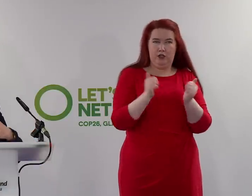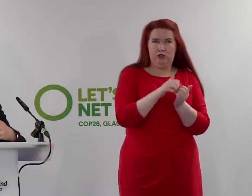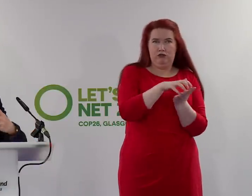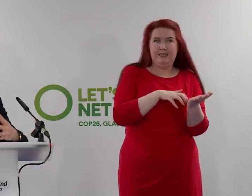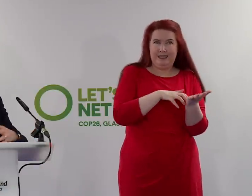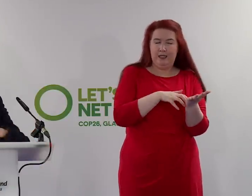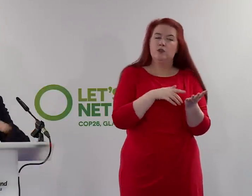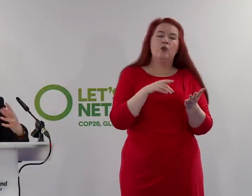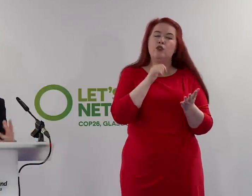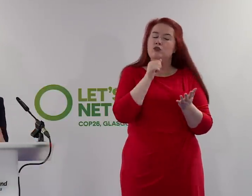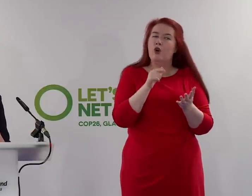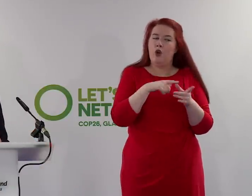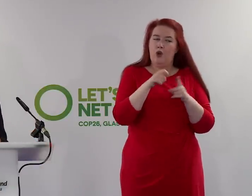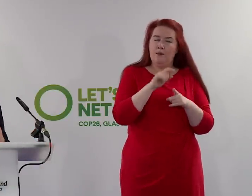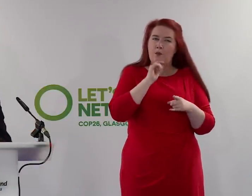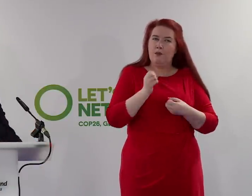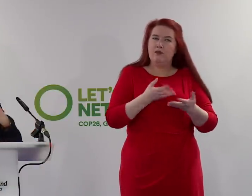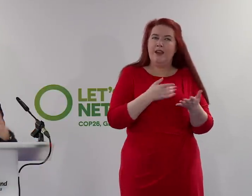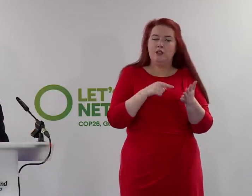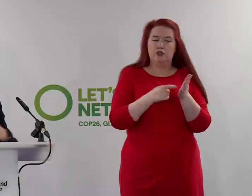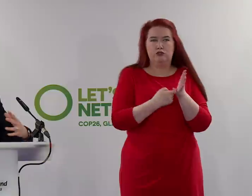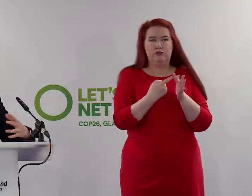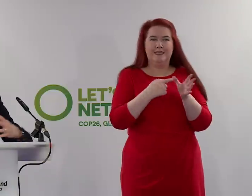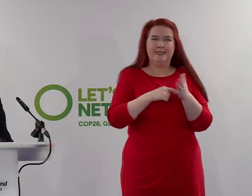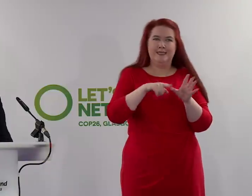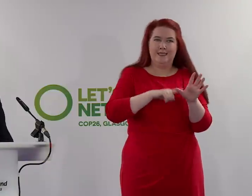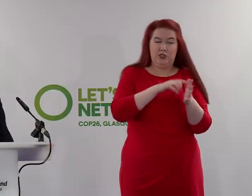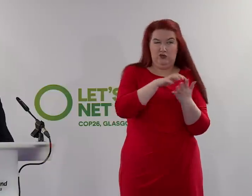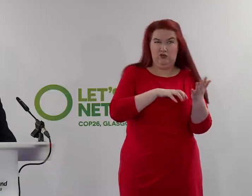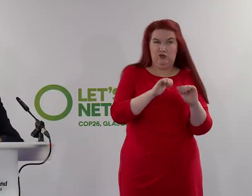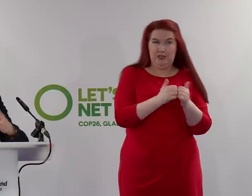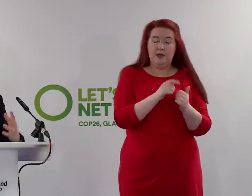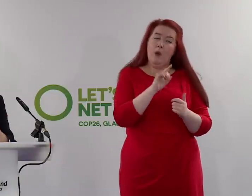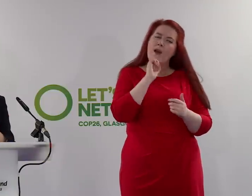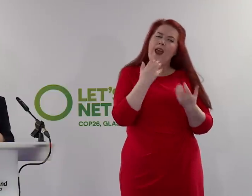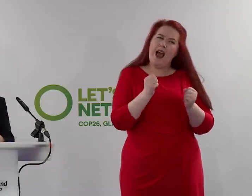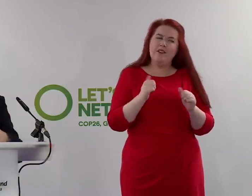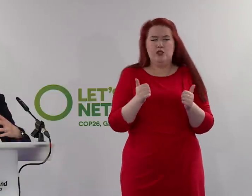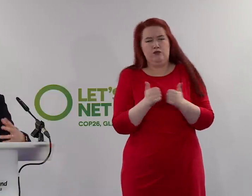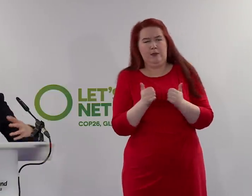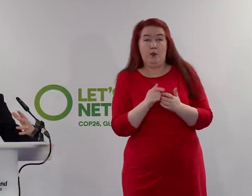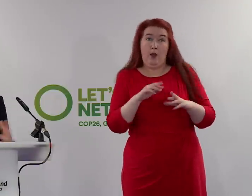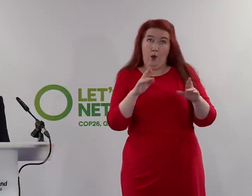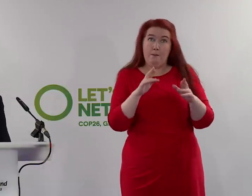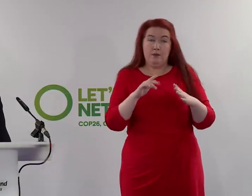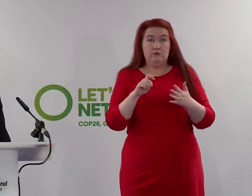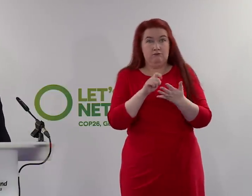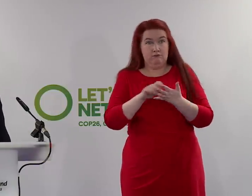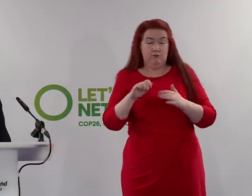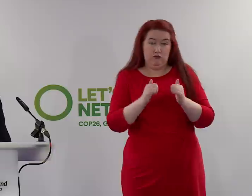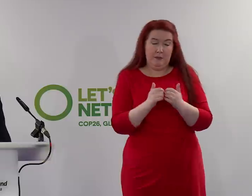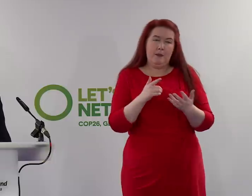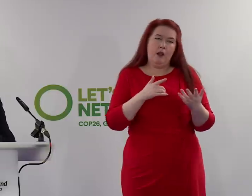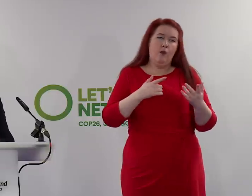deliver a treaty. But there will be there will be an agreement of source that all of well, I hope there will be an agreement that all countries come